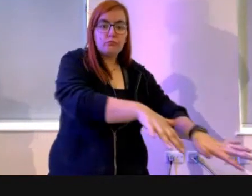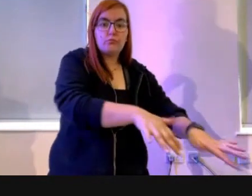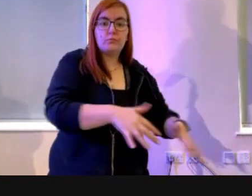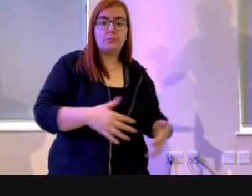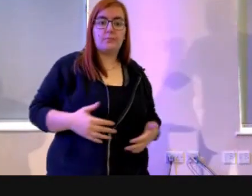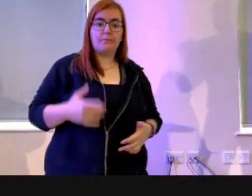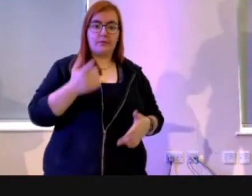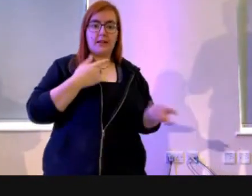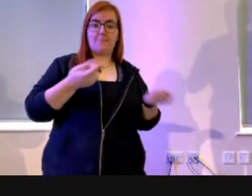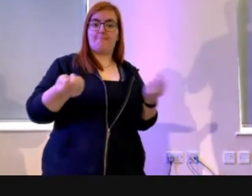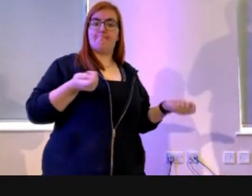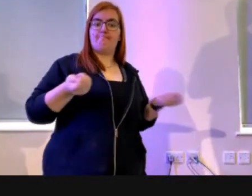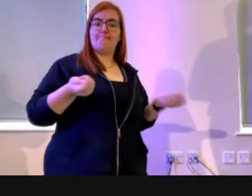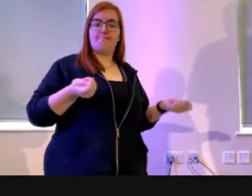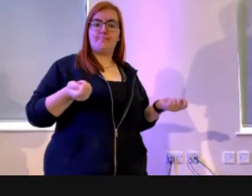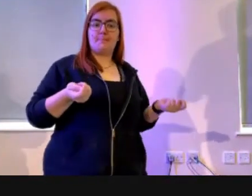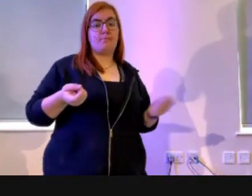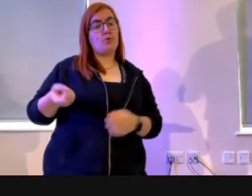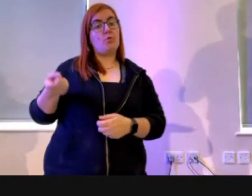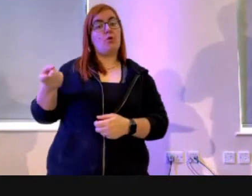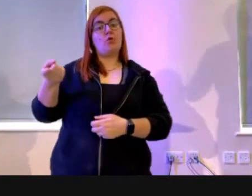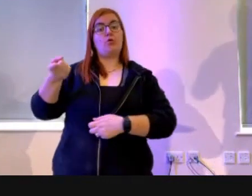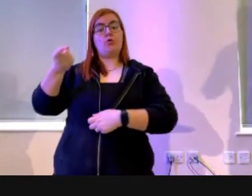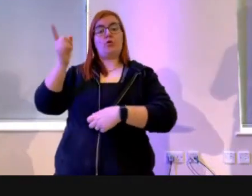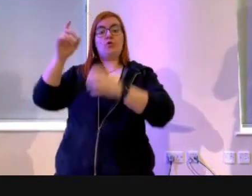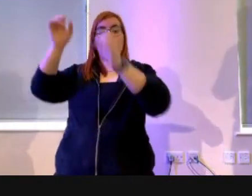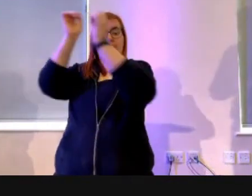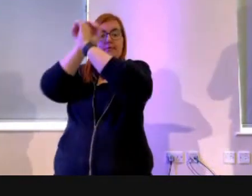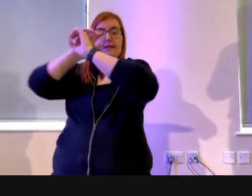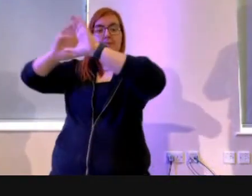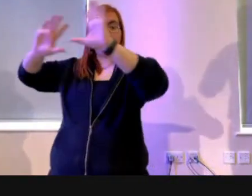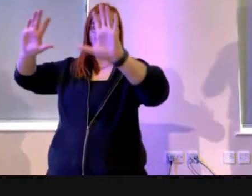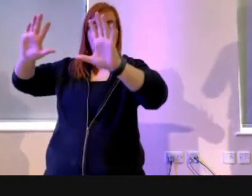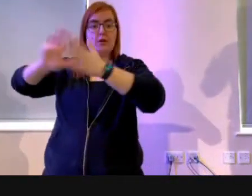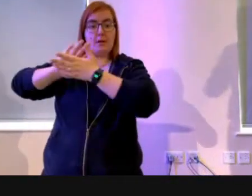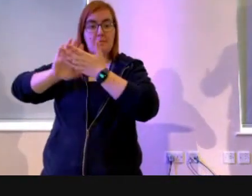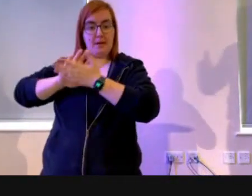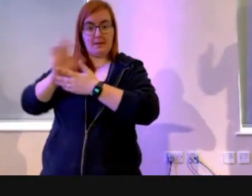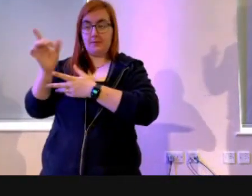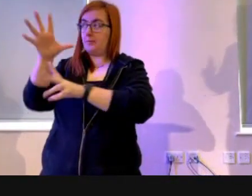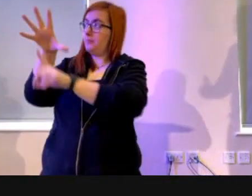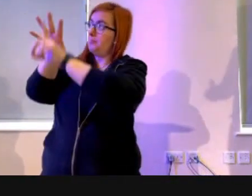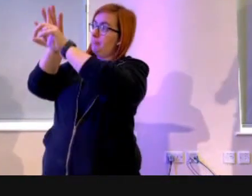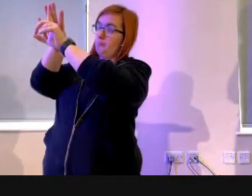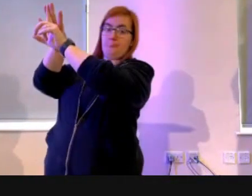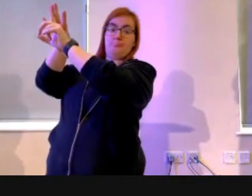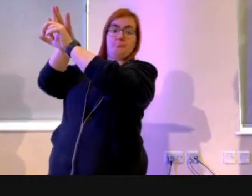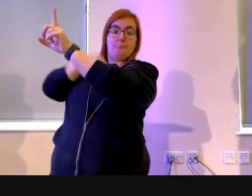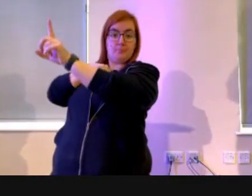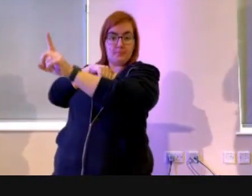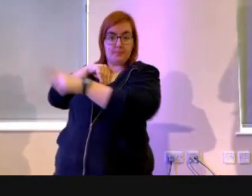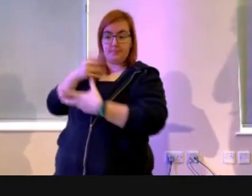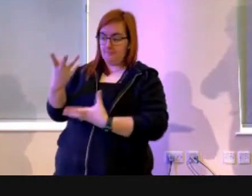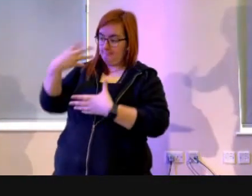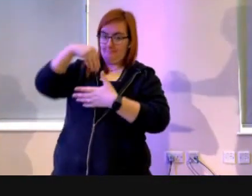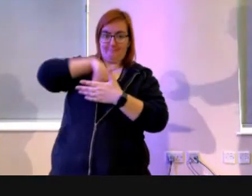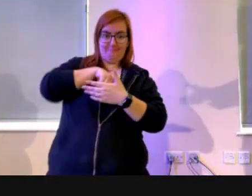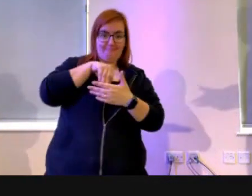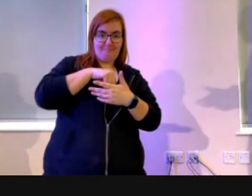See, the image of God meant that we would have the authority to cultivate,